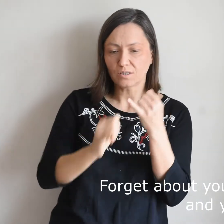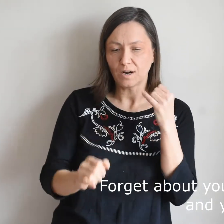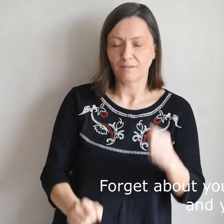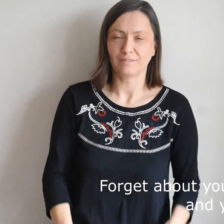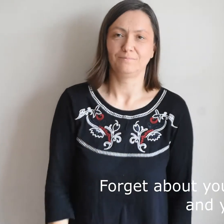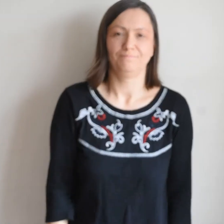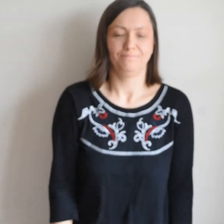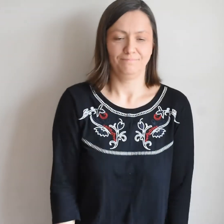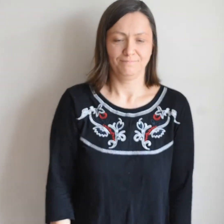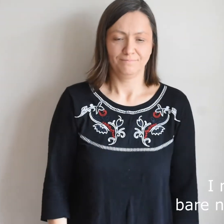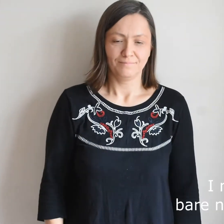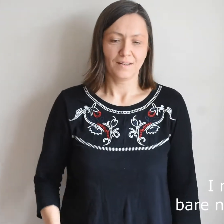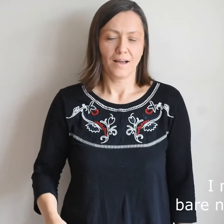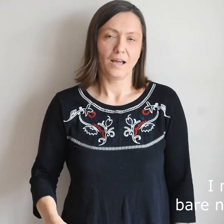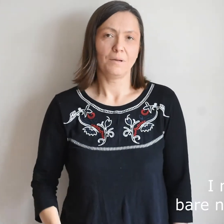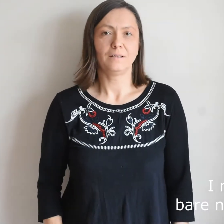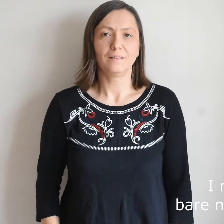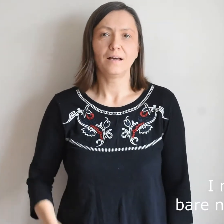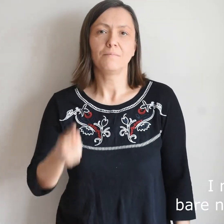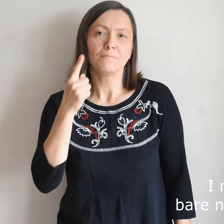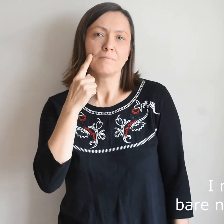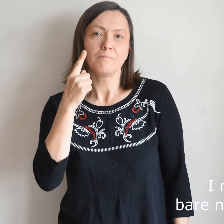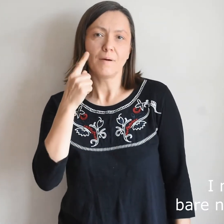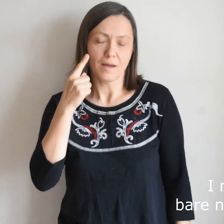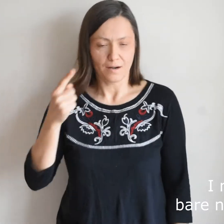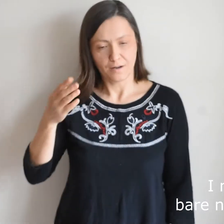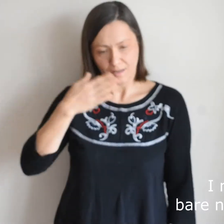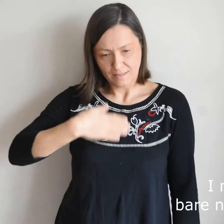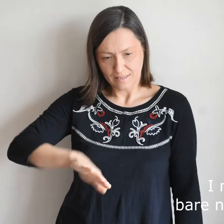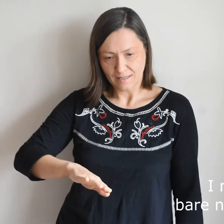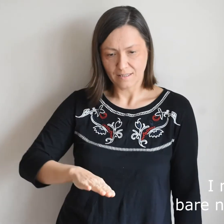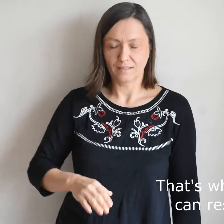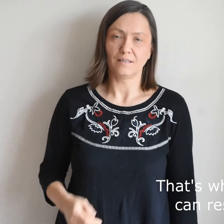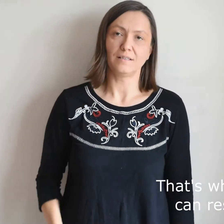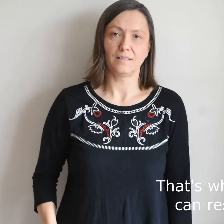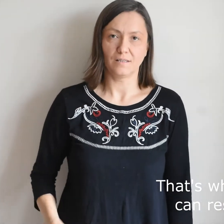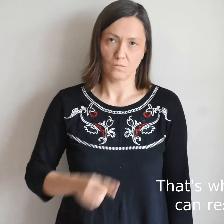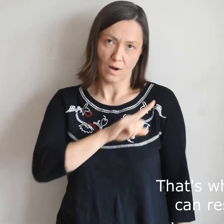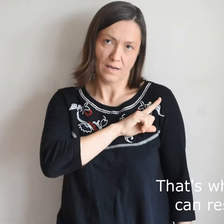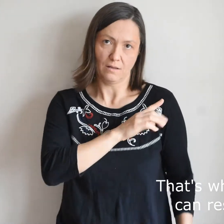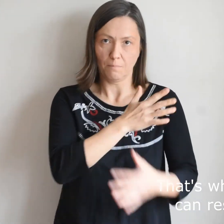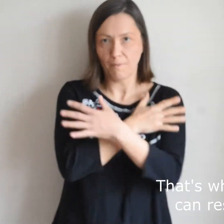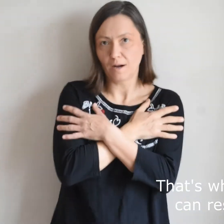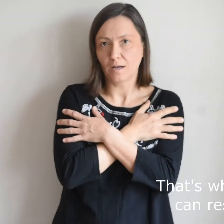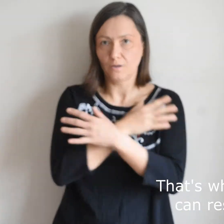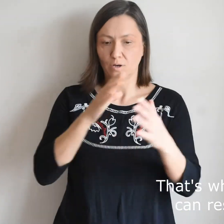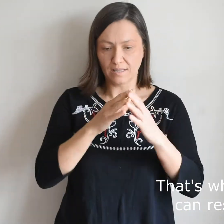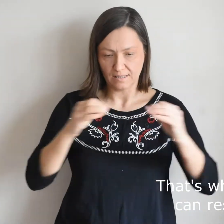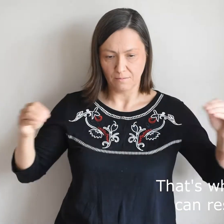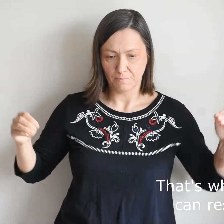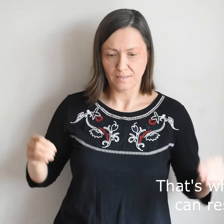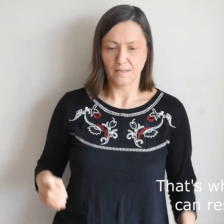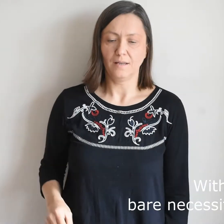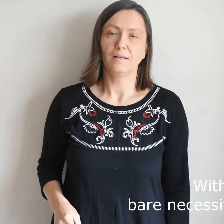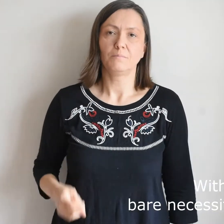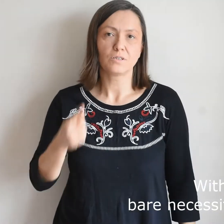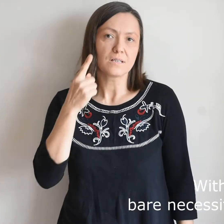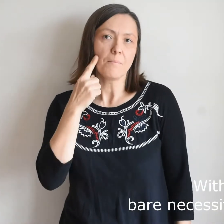strife. I mean the bare necessities. That's why a bear can rest at ease with just the